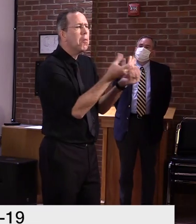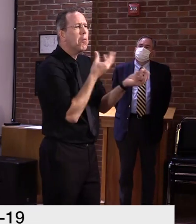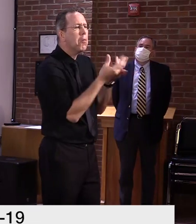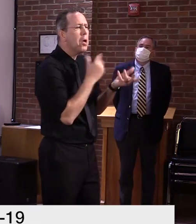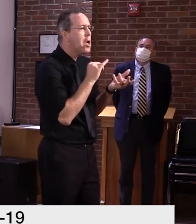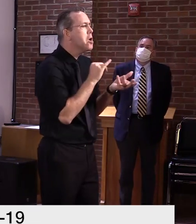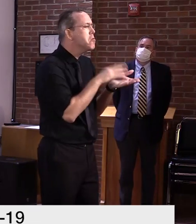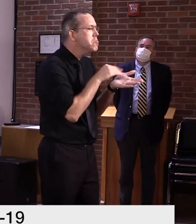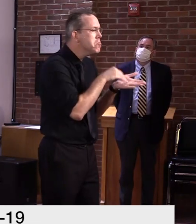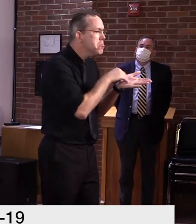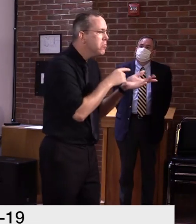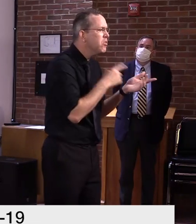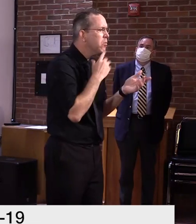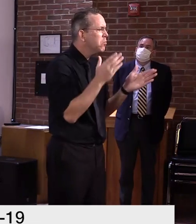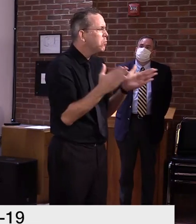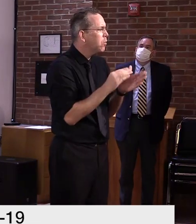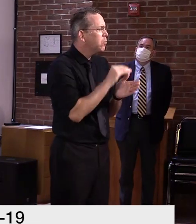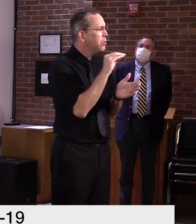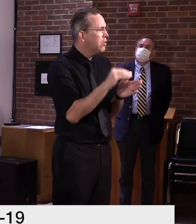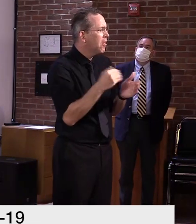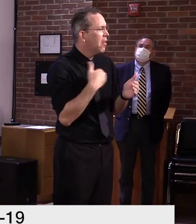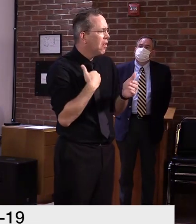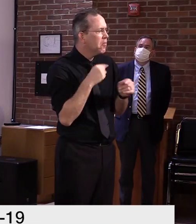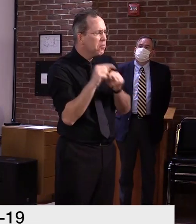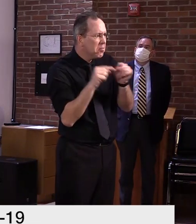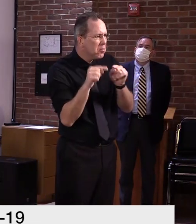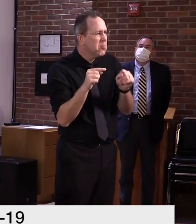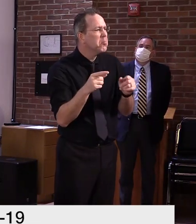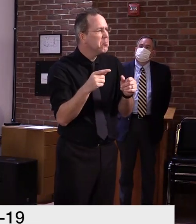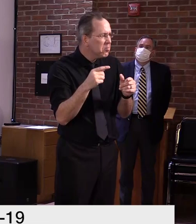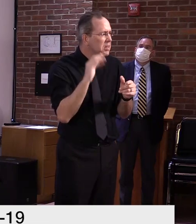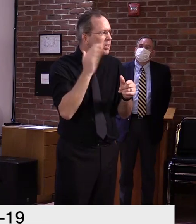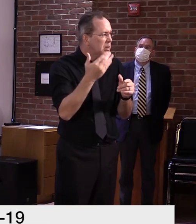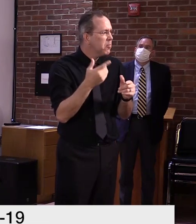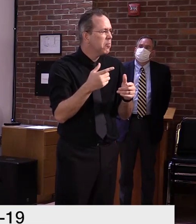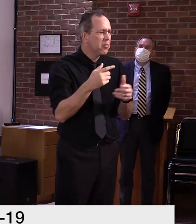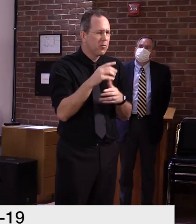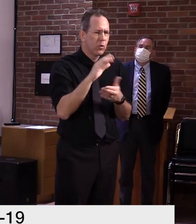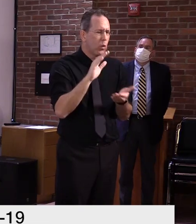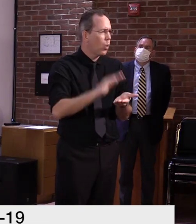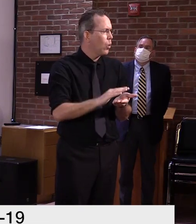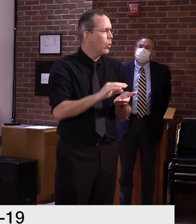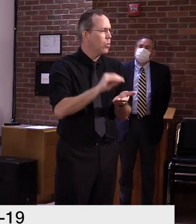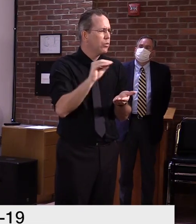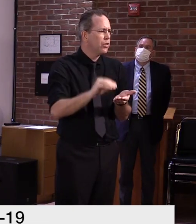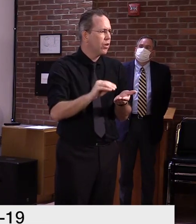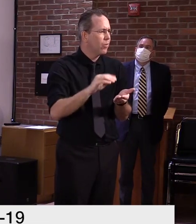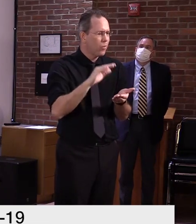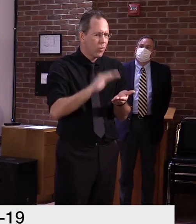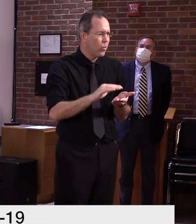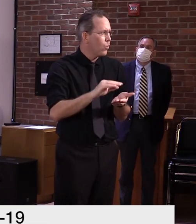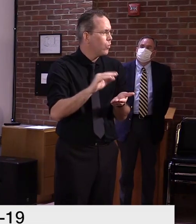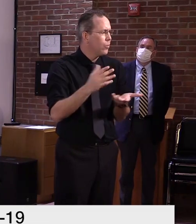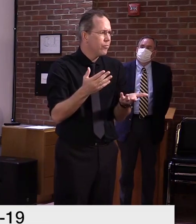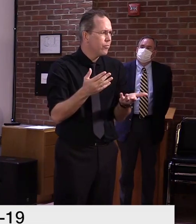small number of Vermonters also indicate a similarly low proportion of Vermonters having antibodies.